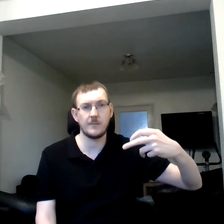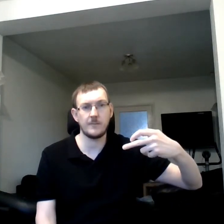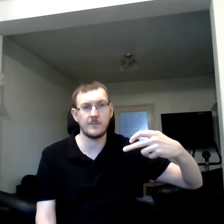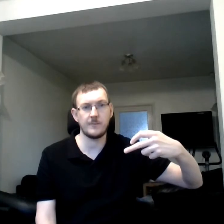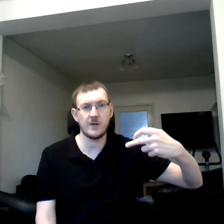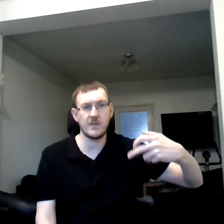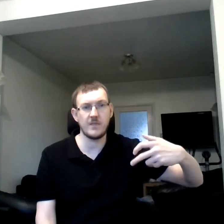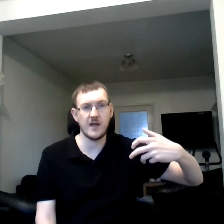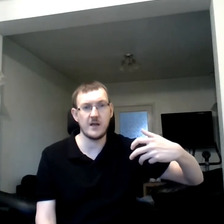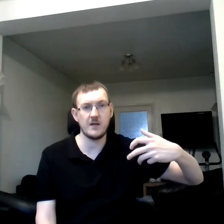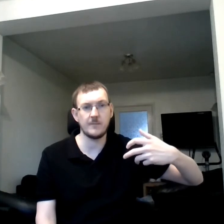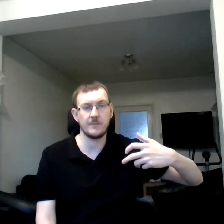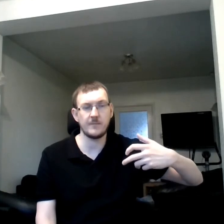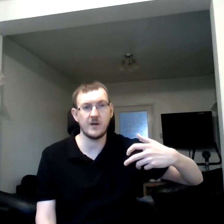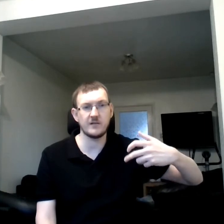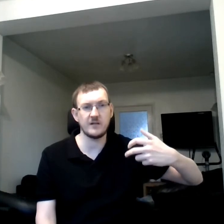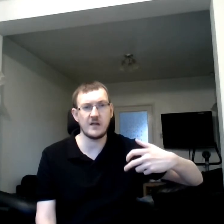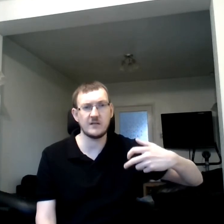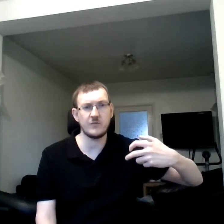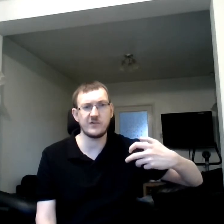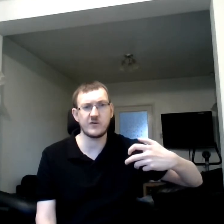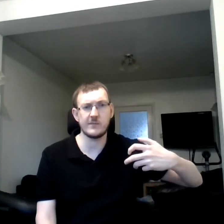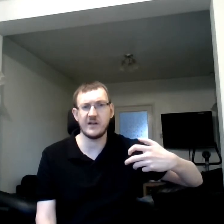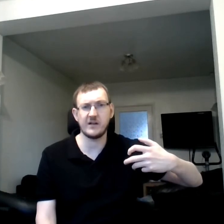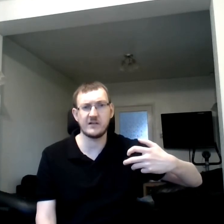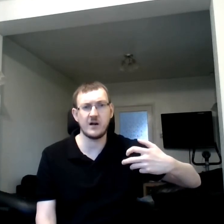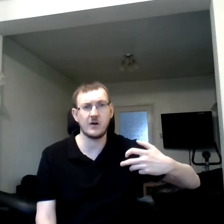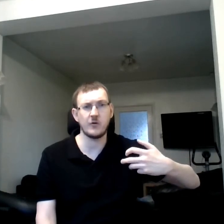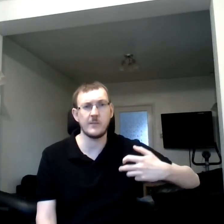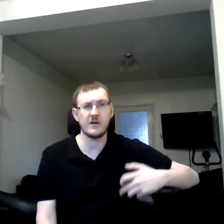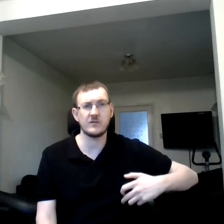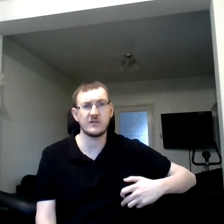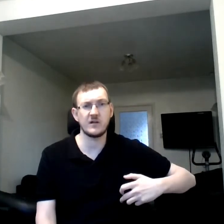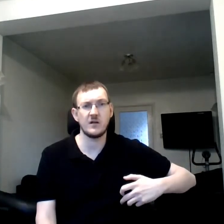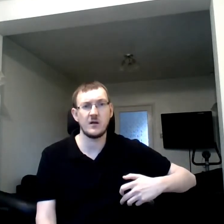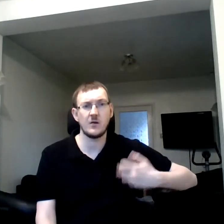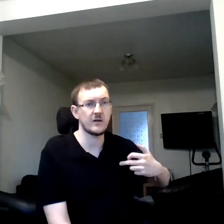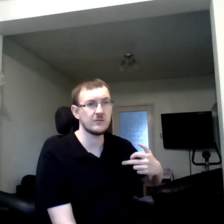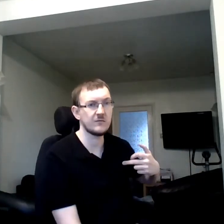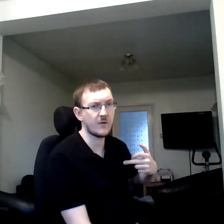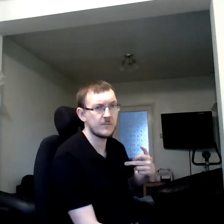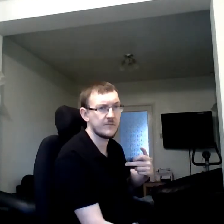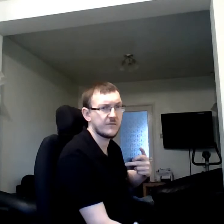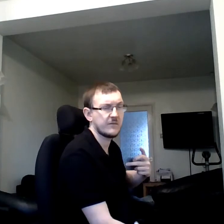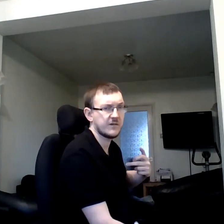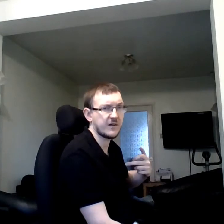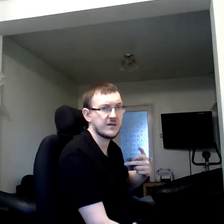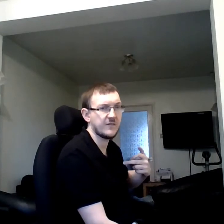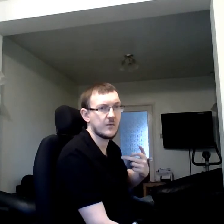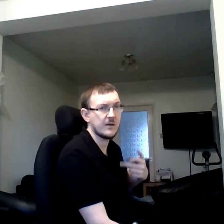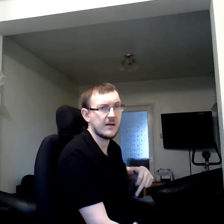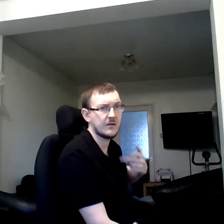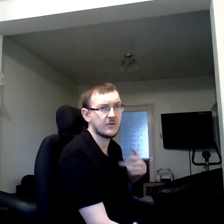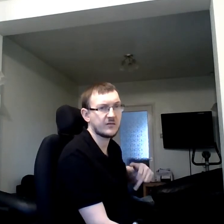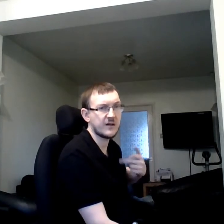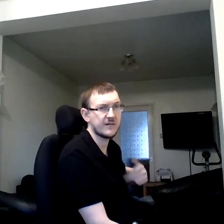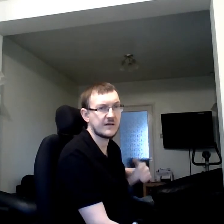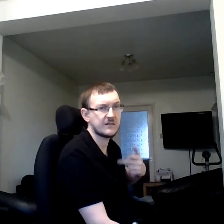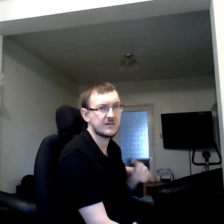And then we're strumming a guitar almost. From the size view it looks like this.